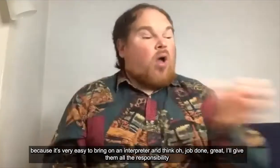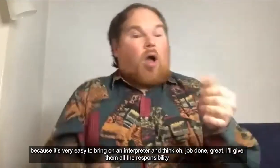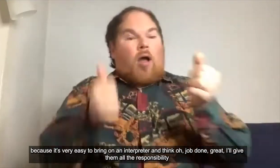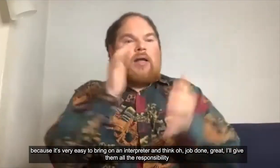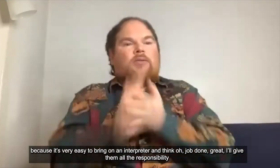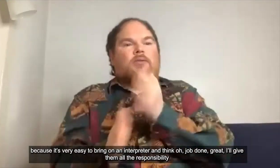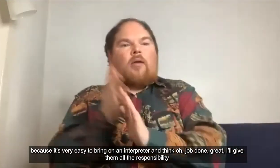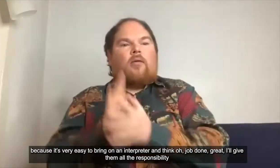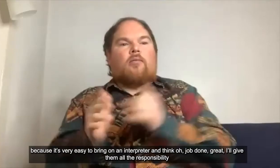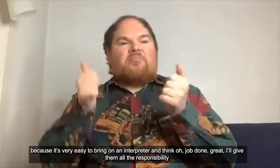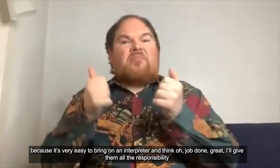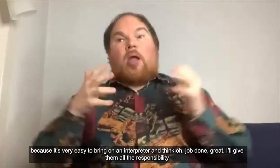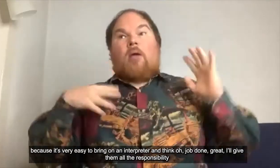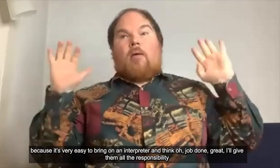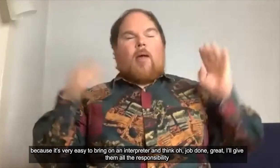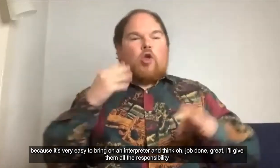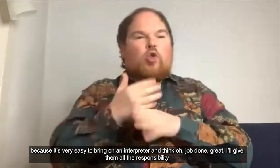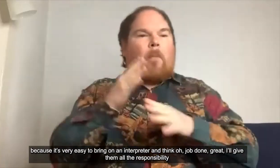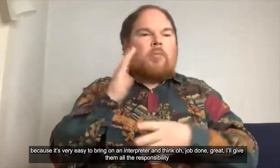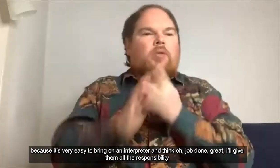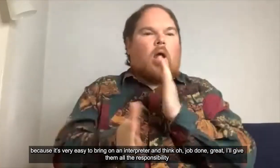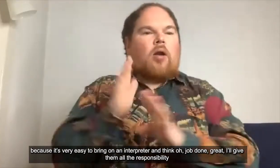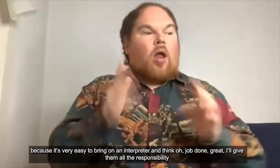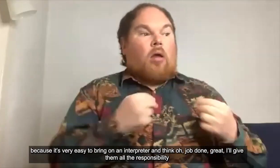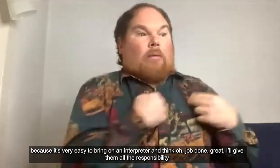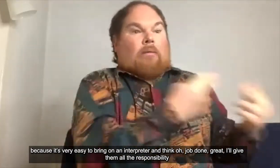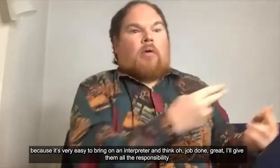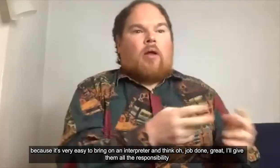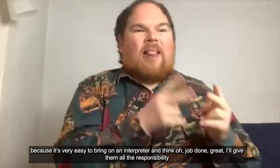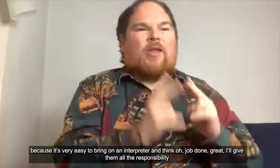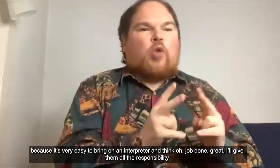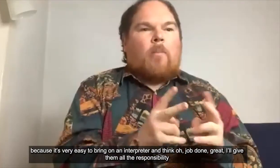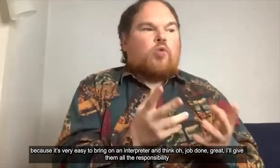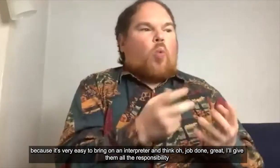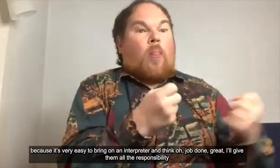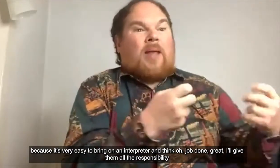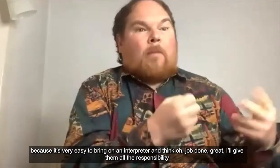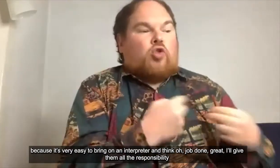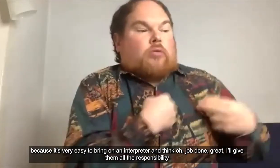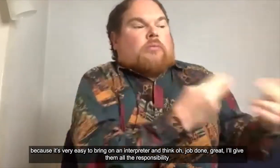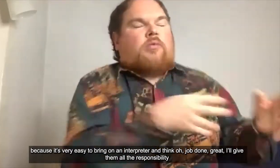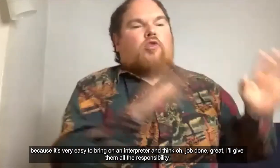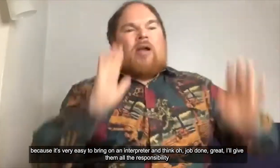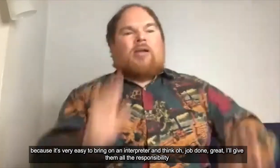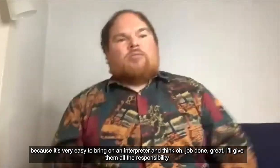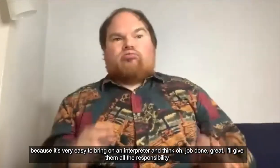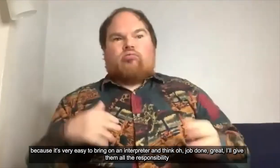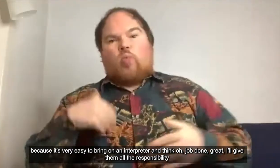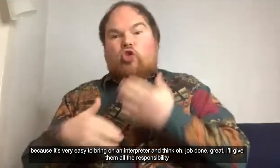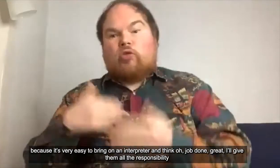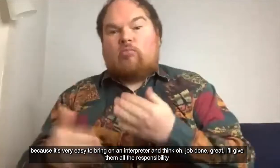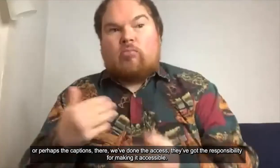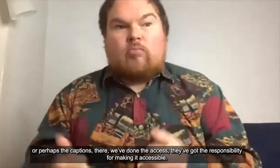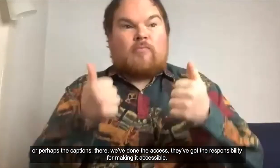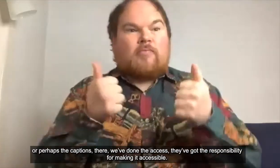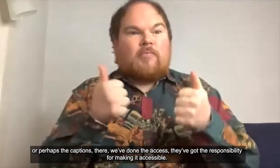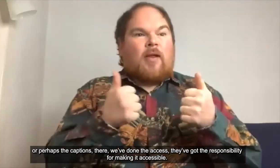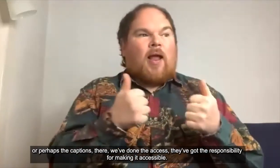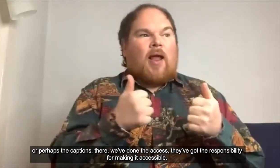because it's very easy to bring on an interpreter and think oh job done great I'll give them all the responsibility or perhaps the captions I'll just